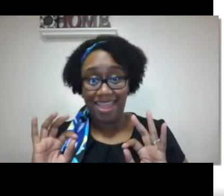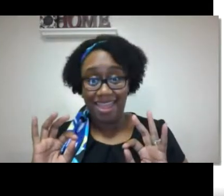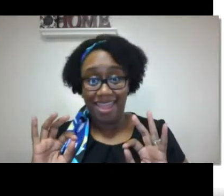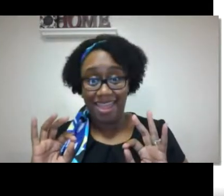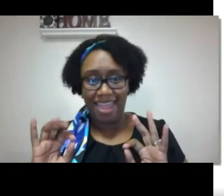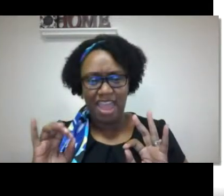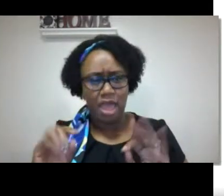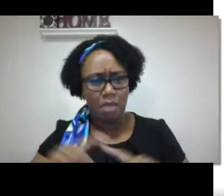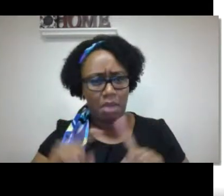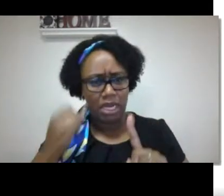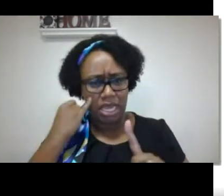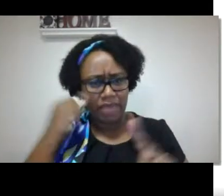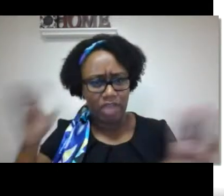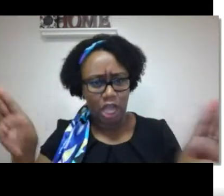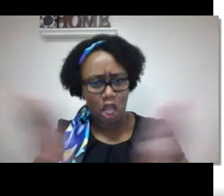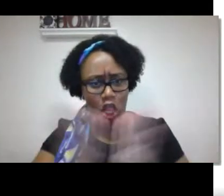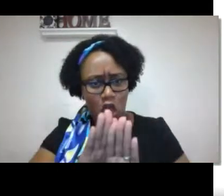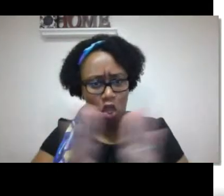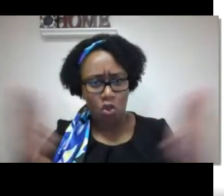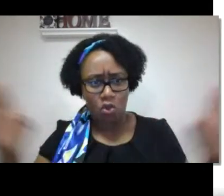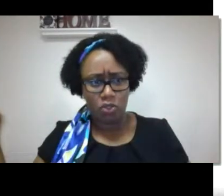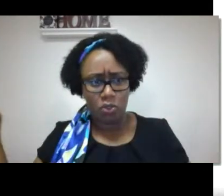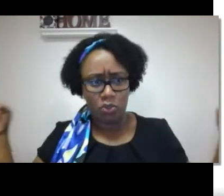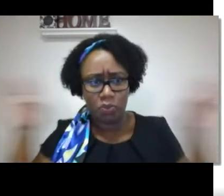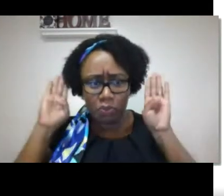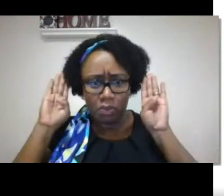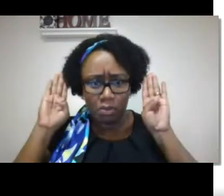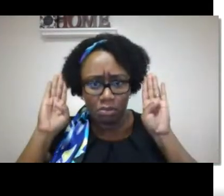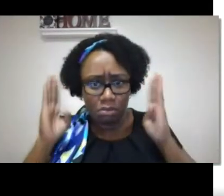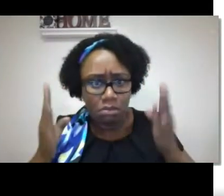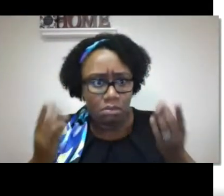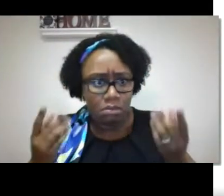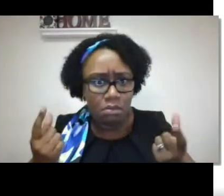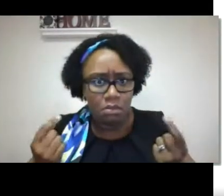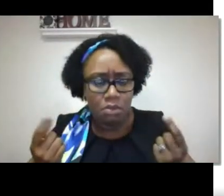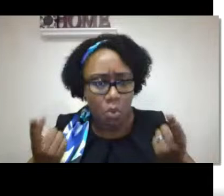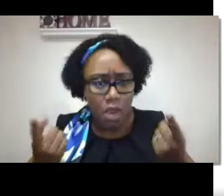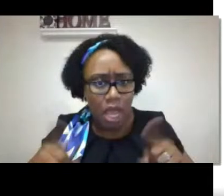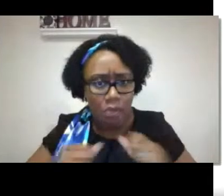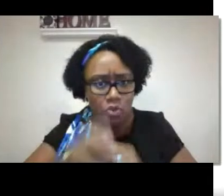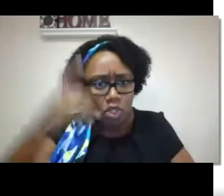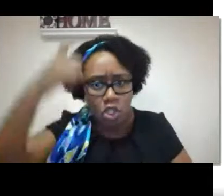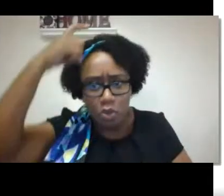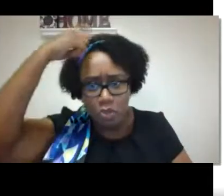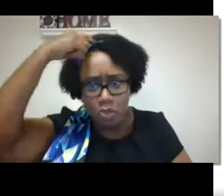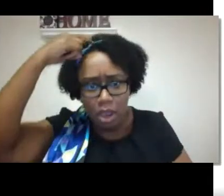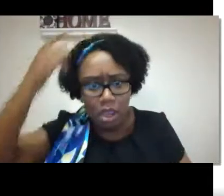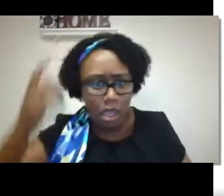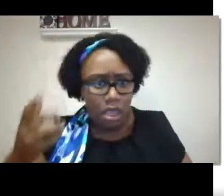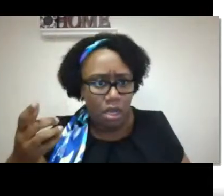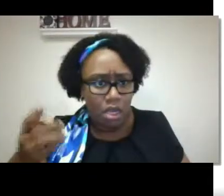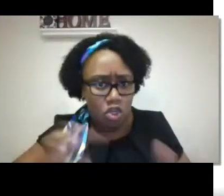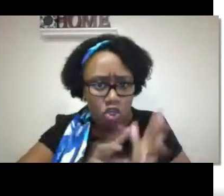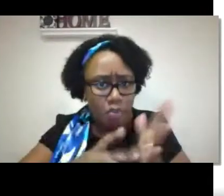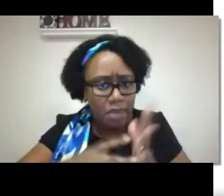the sound makes it in your ear all the way to your brain. And hey, you're great. But if the doors to your ears close,